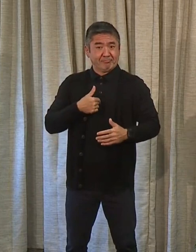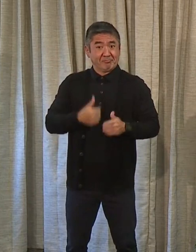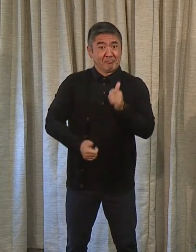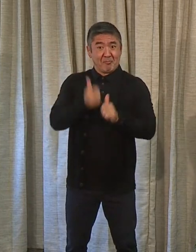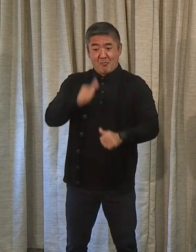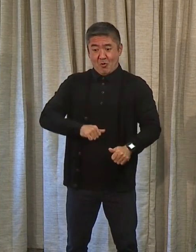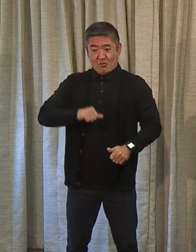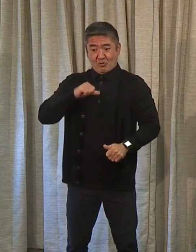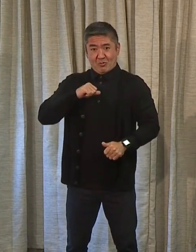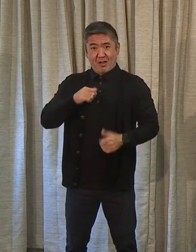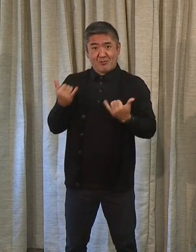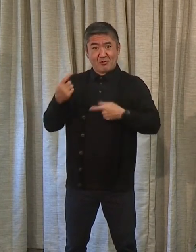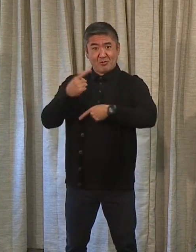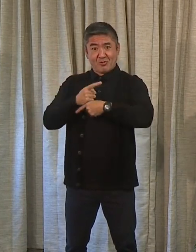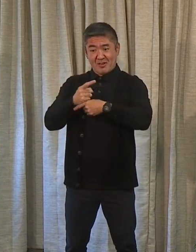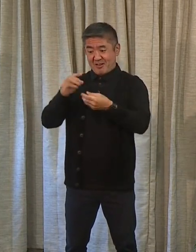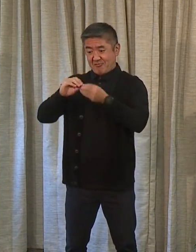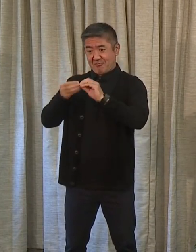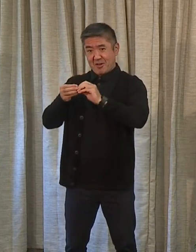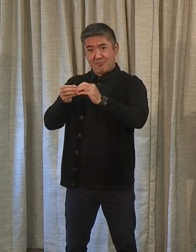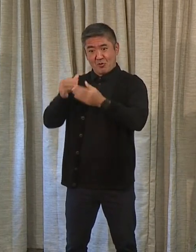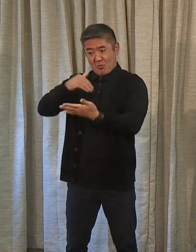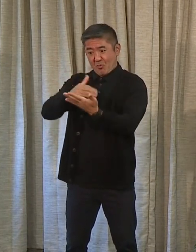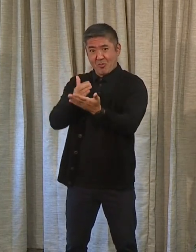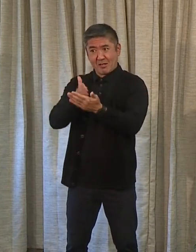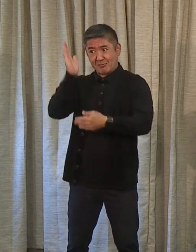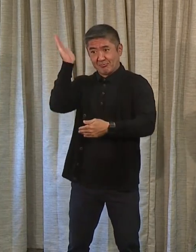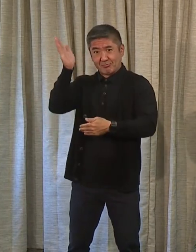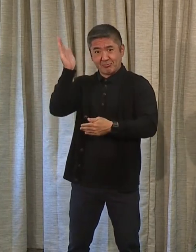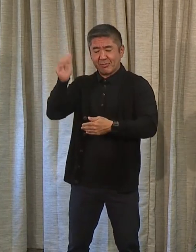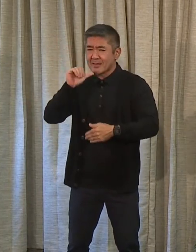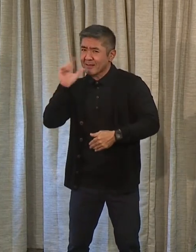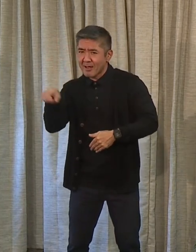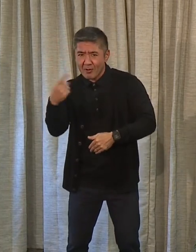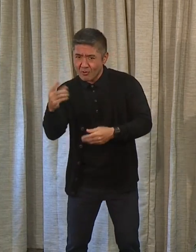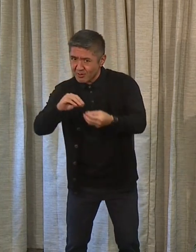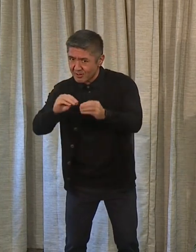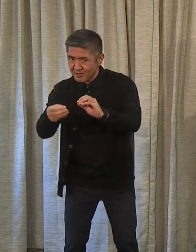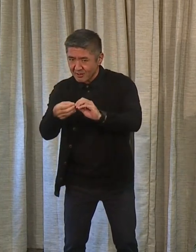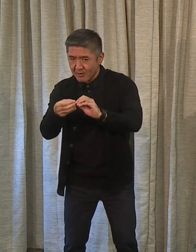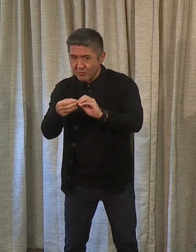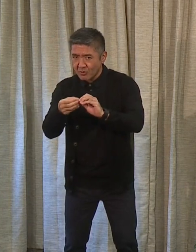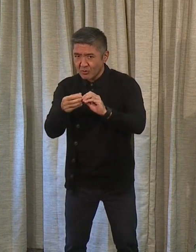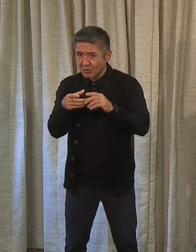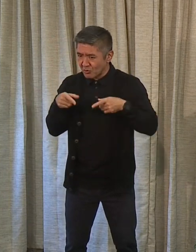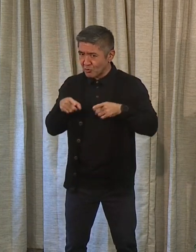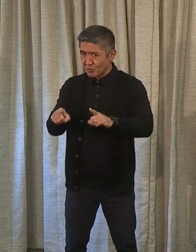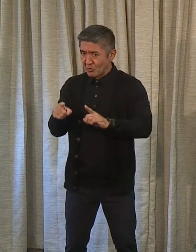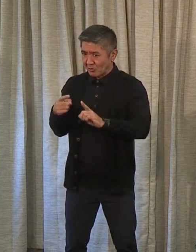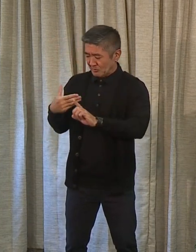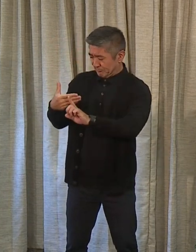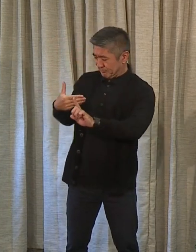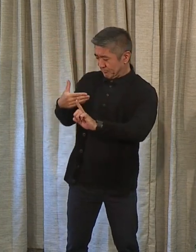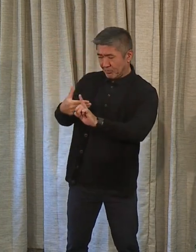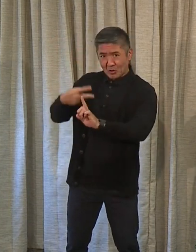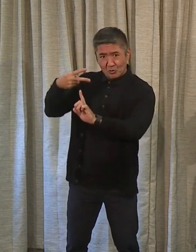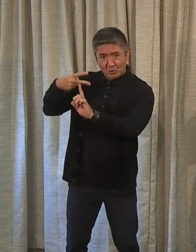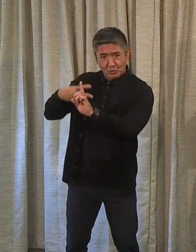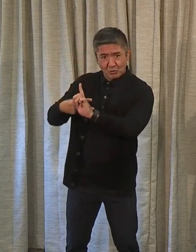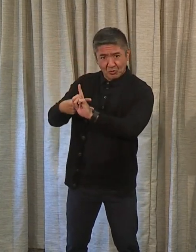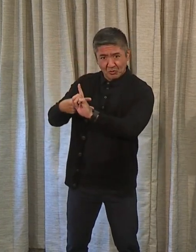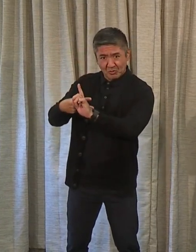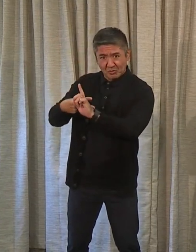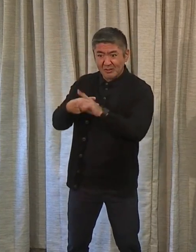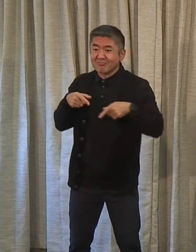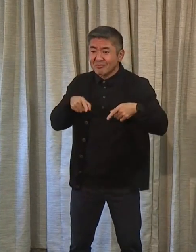of is that what we're going to present to you today and what you're going to hear is more than just numbers and what we try to do during this time of taking over in the